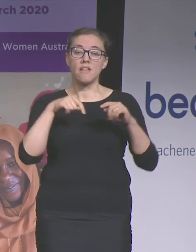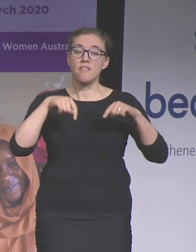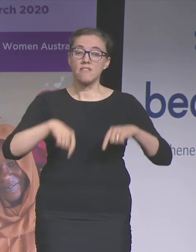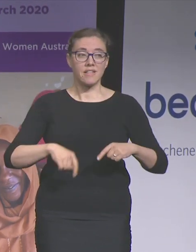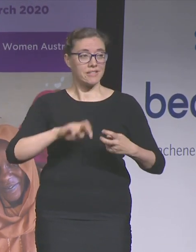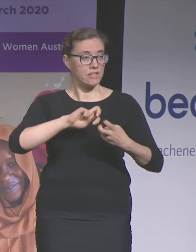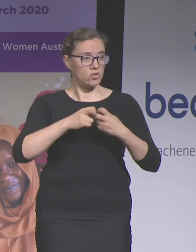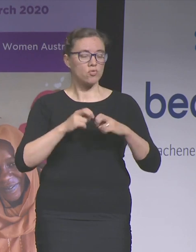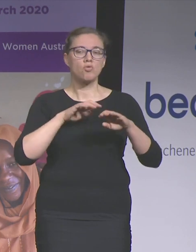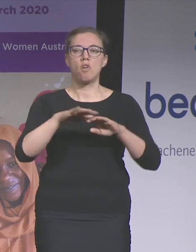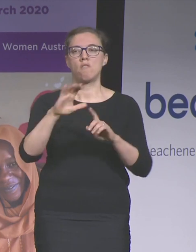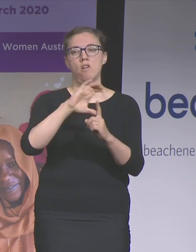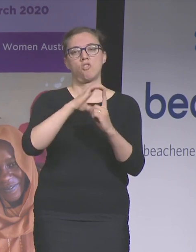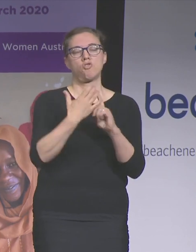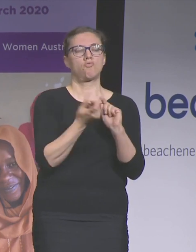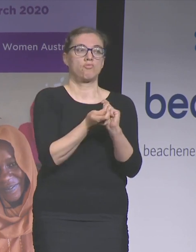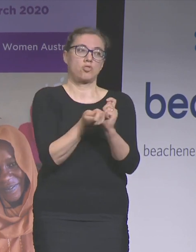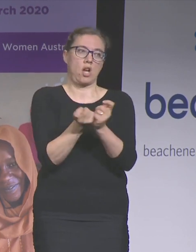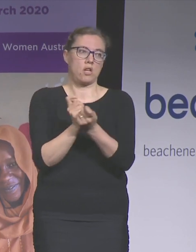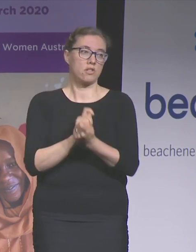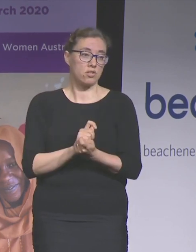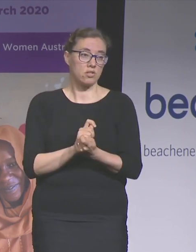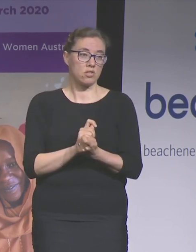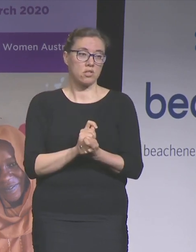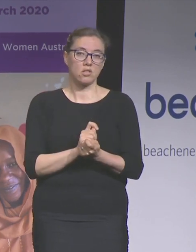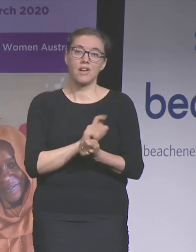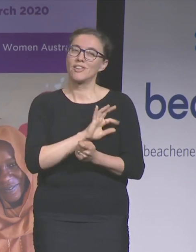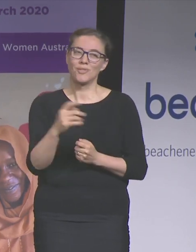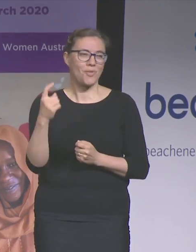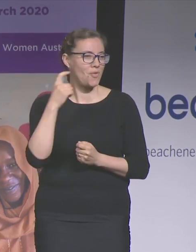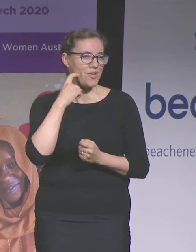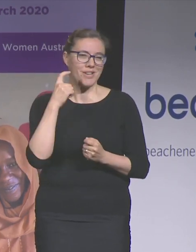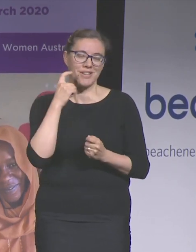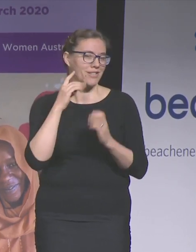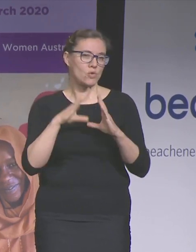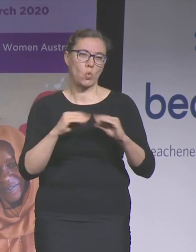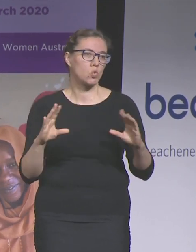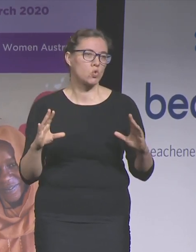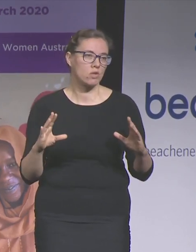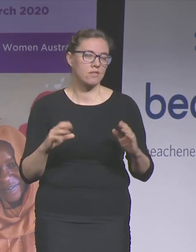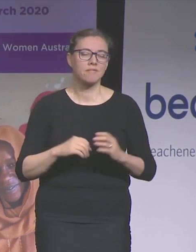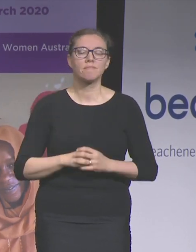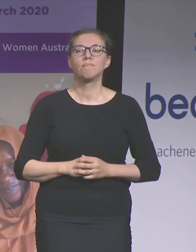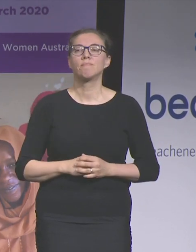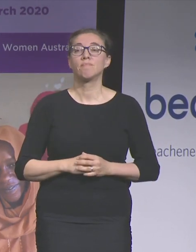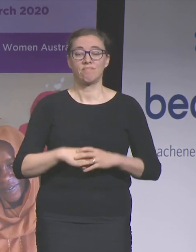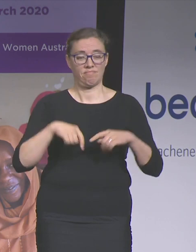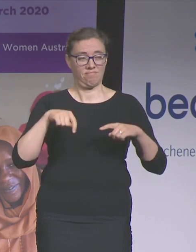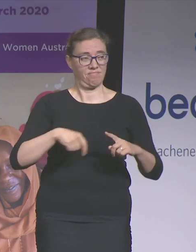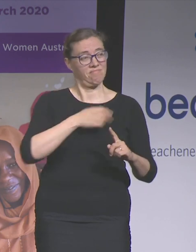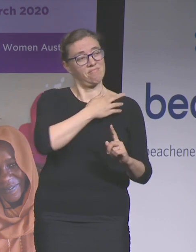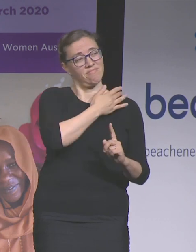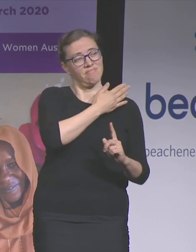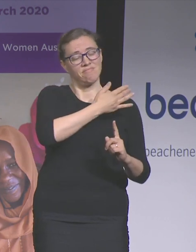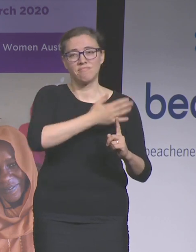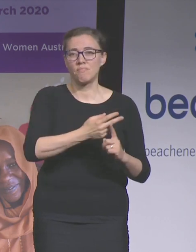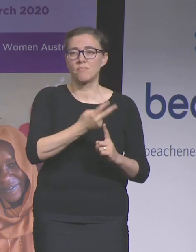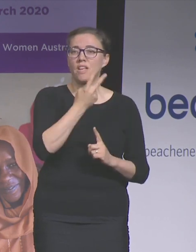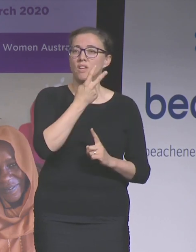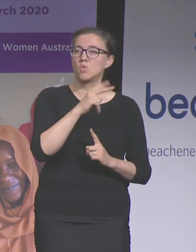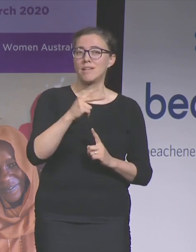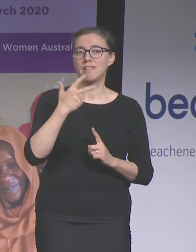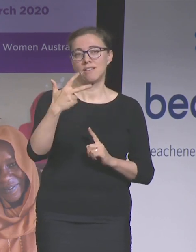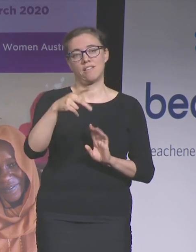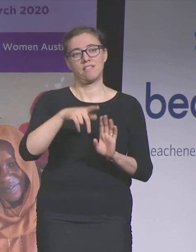and it's really, really hard. It's not simple to do. We've been having this breakfast for 28 years to